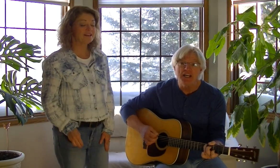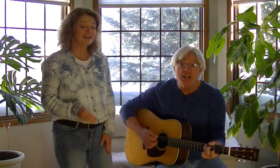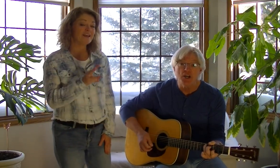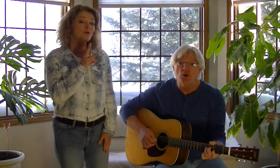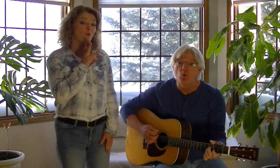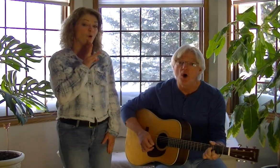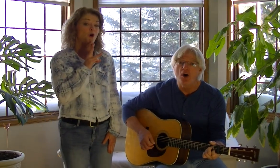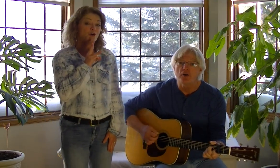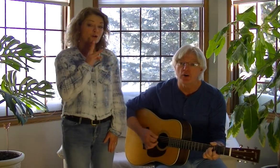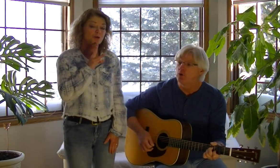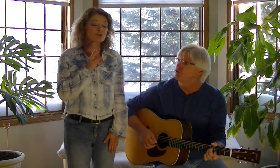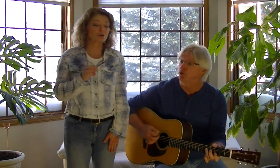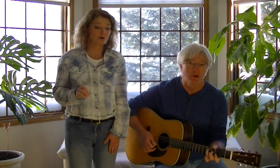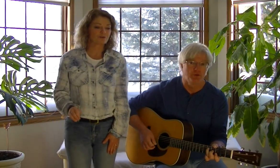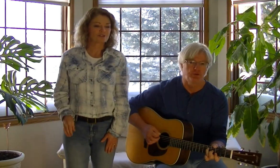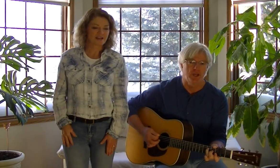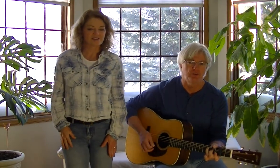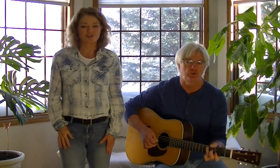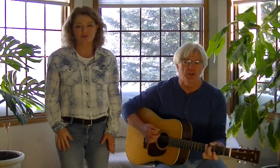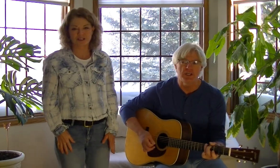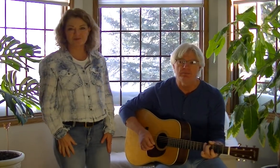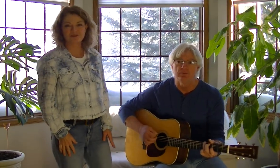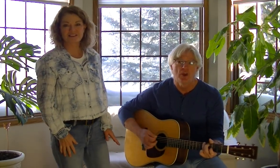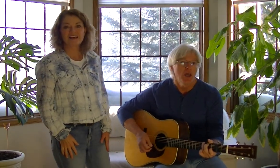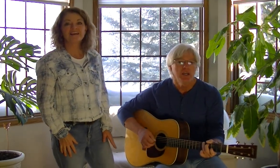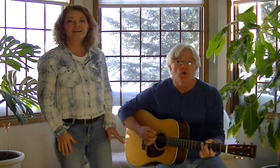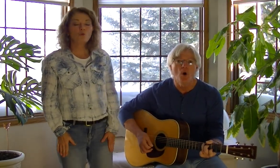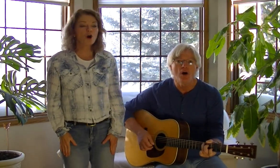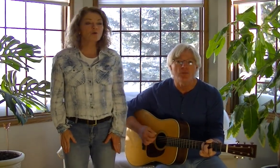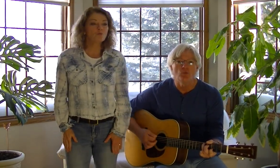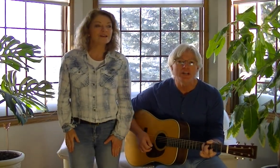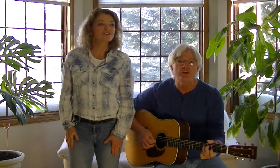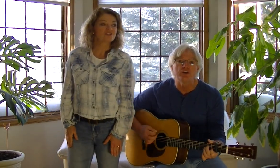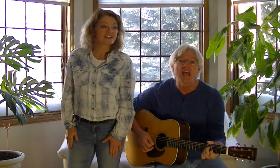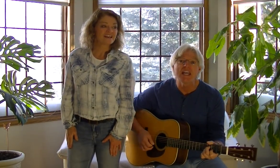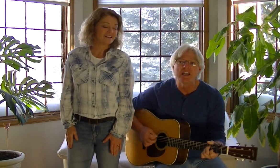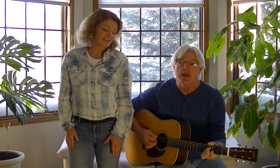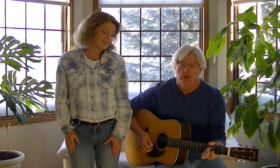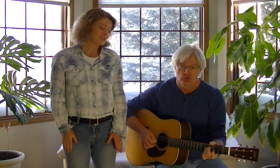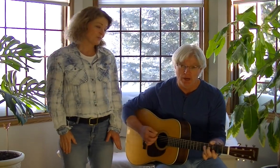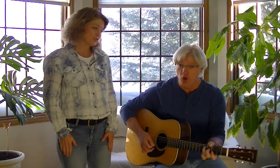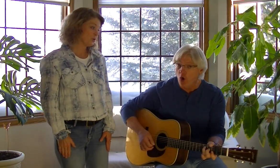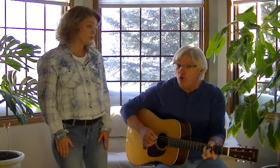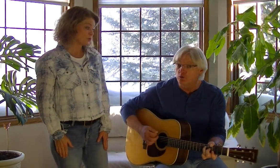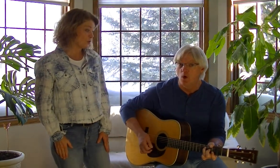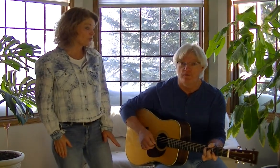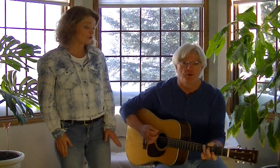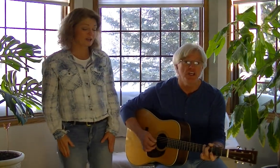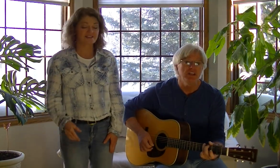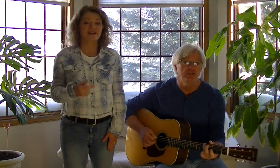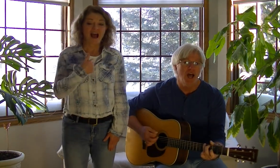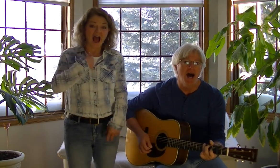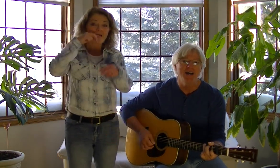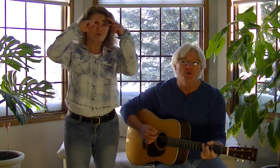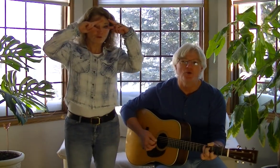near water. Close to rivers and streams. Ain't a warm winter den. So my toes won't freeze. I'm a